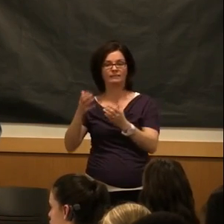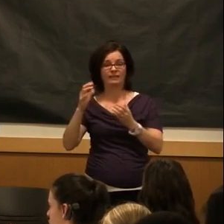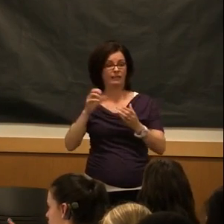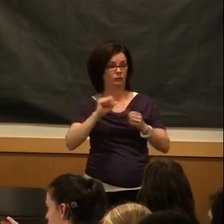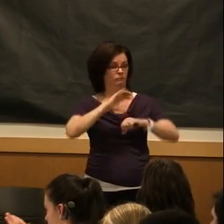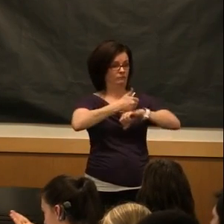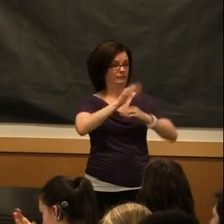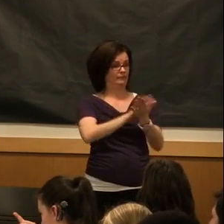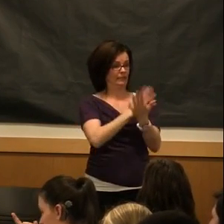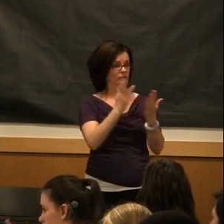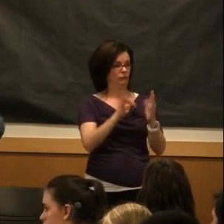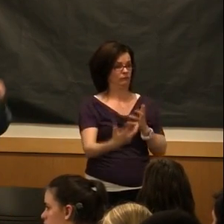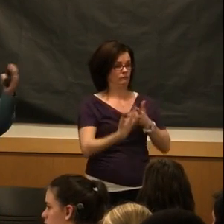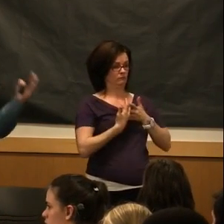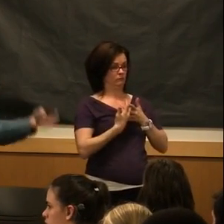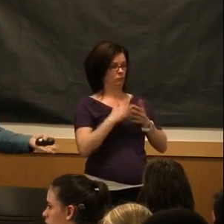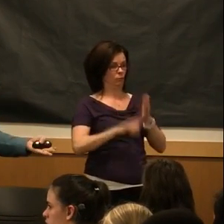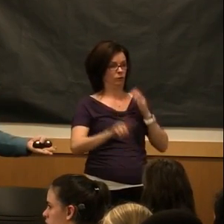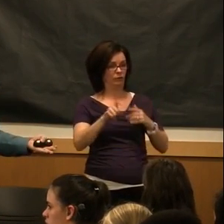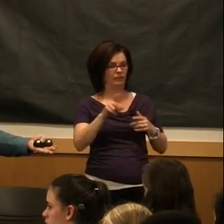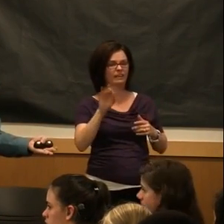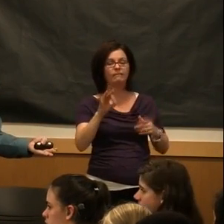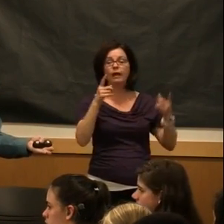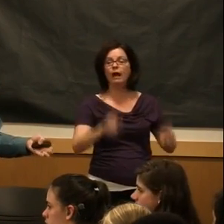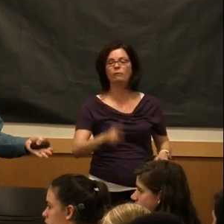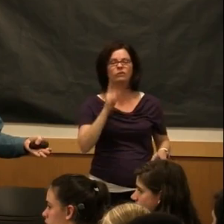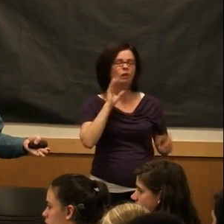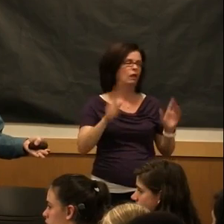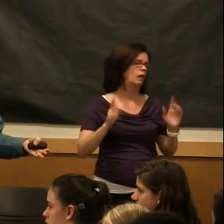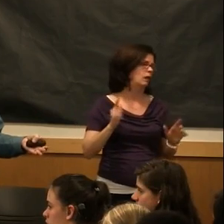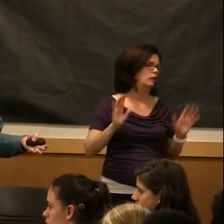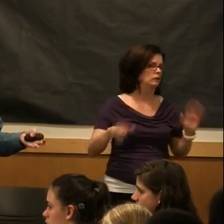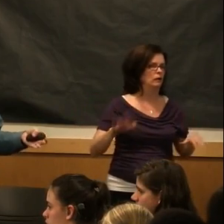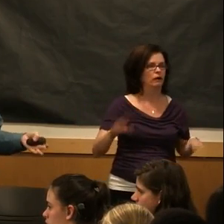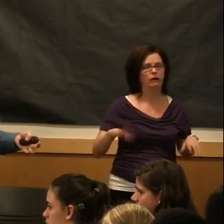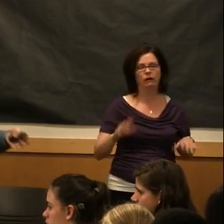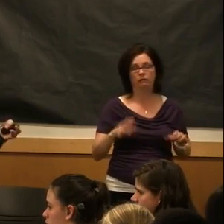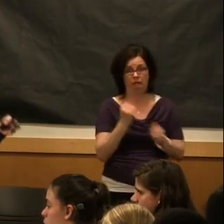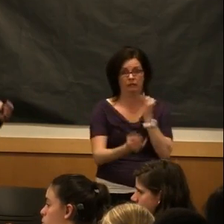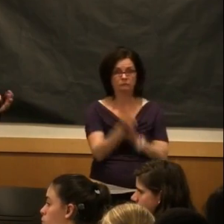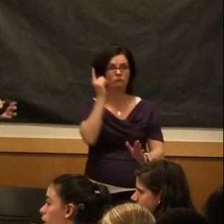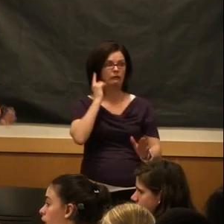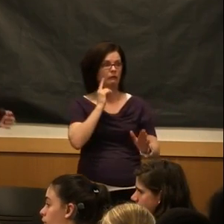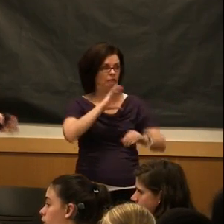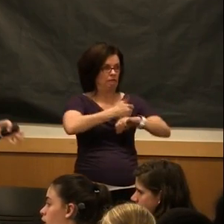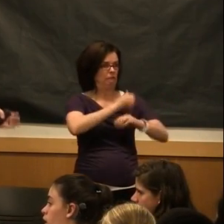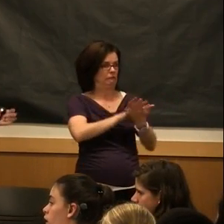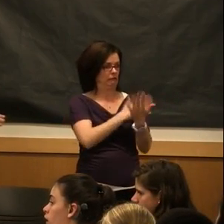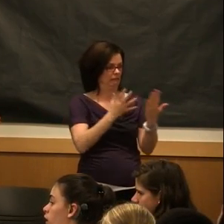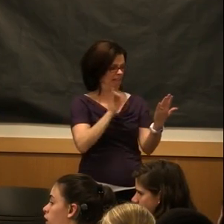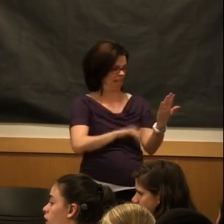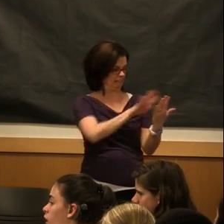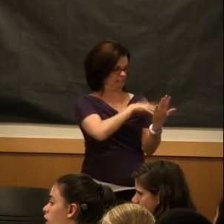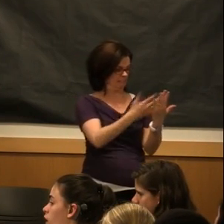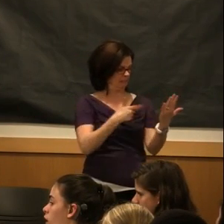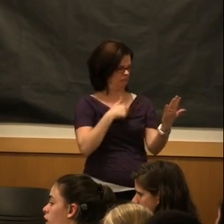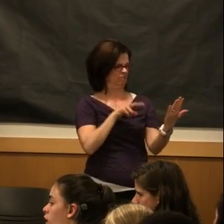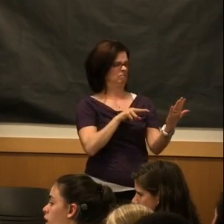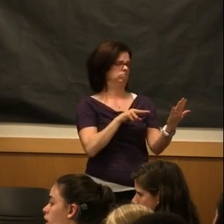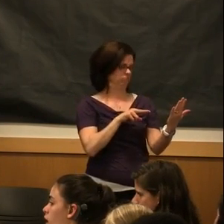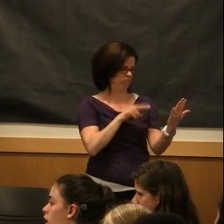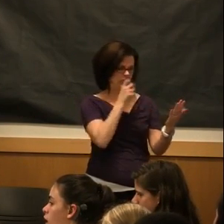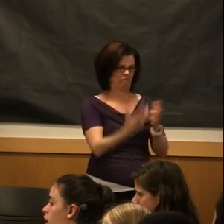to make you successful. If you wait until the last minute, you can get a schedule that doesn't look or work real well for your schedule.